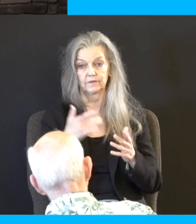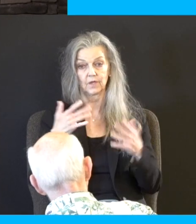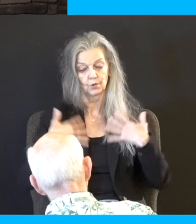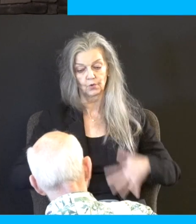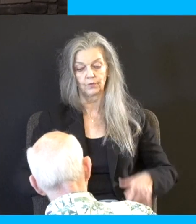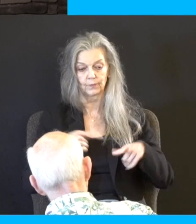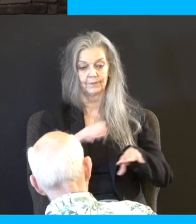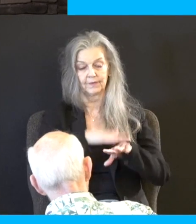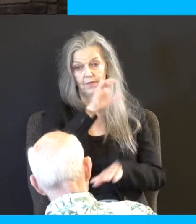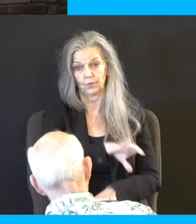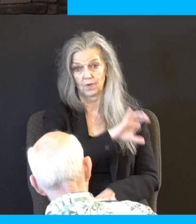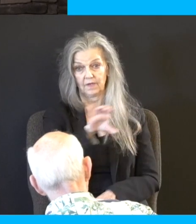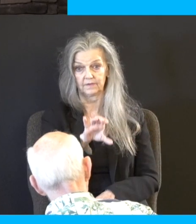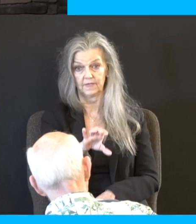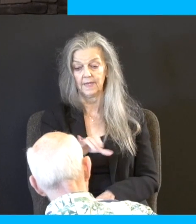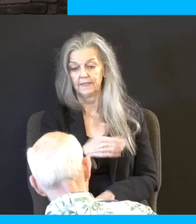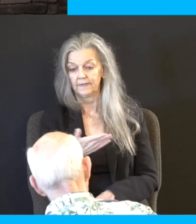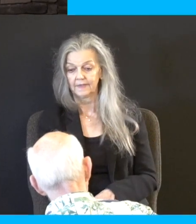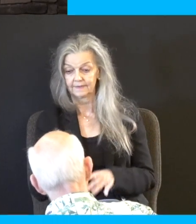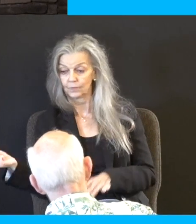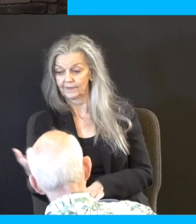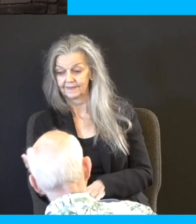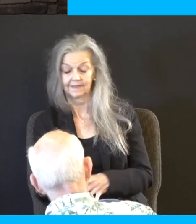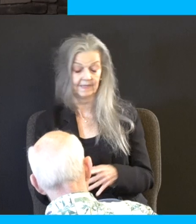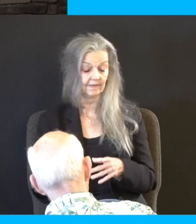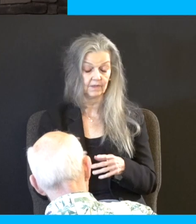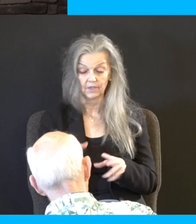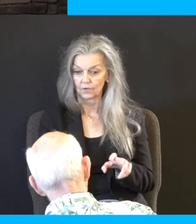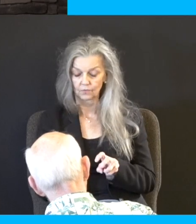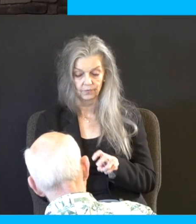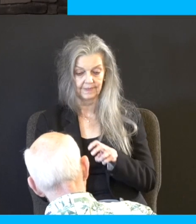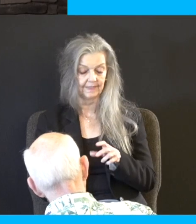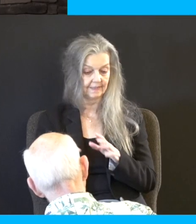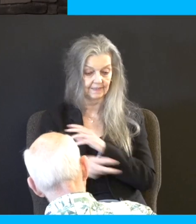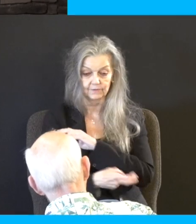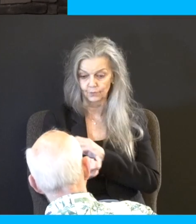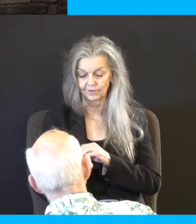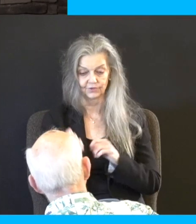And the collateral issues that go with gambling, greed, extortion, prostitution, all these other things that happen, the Bible's very clear about those.